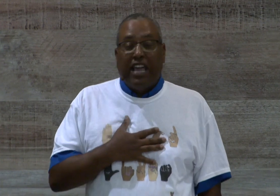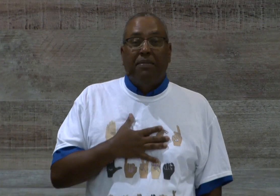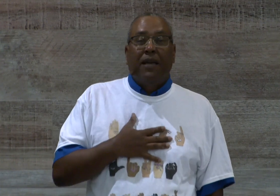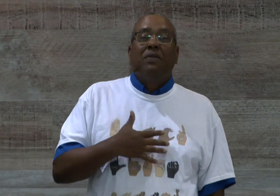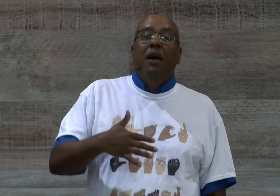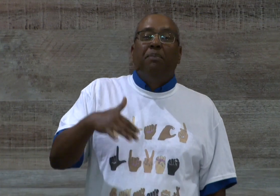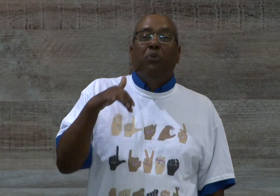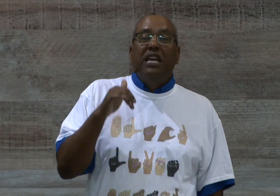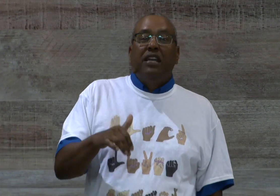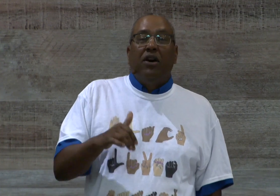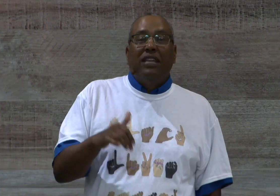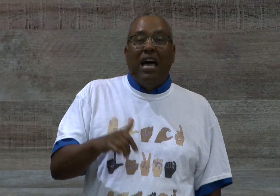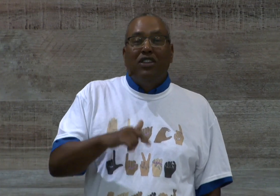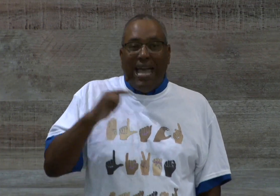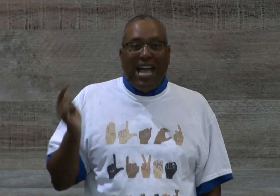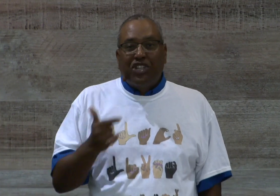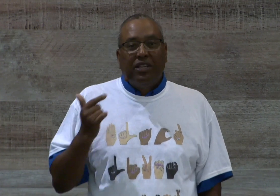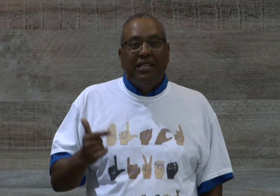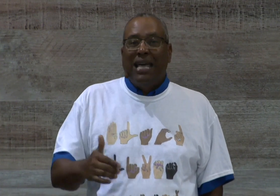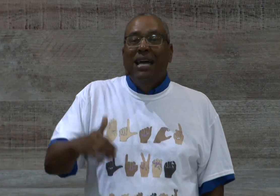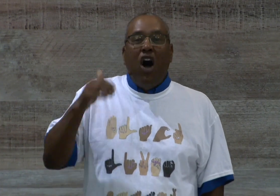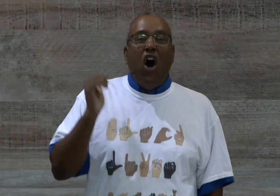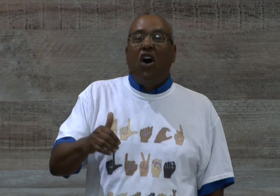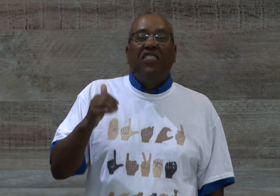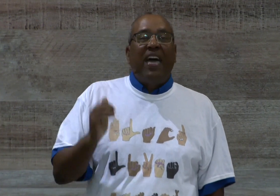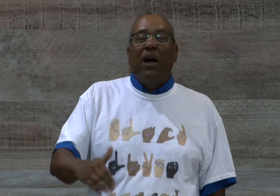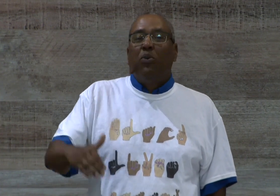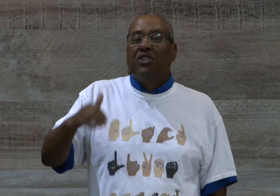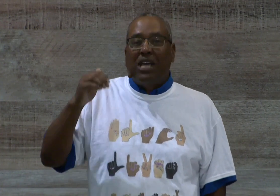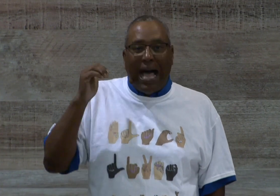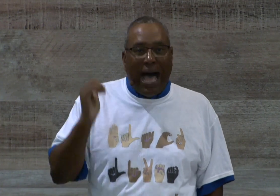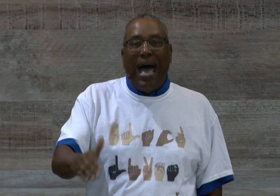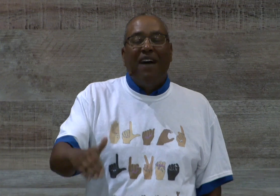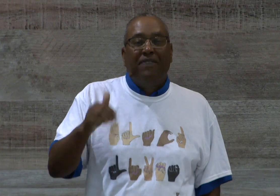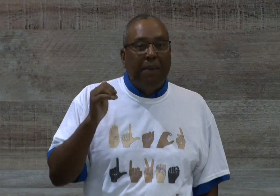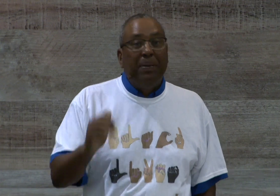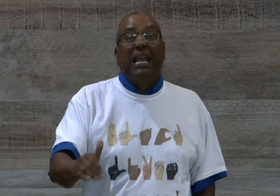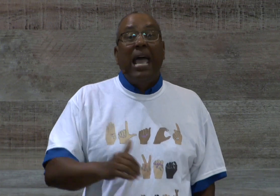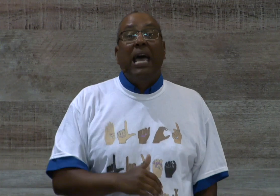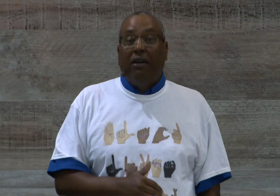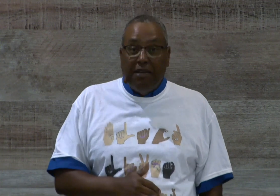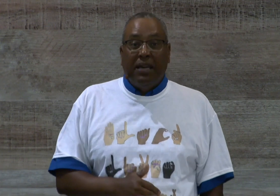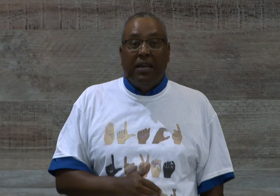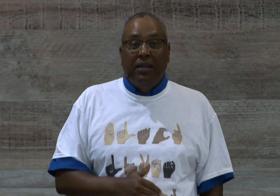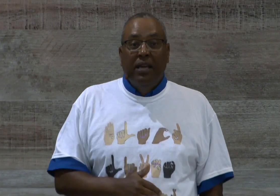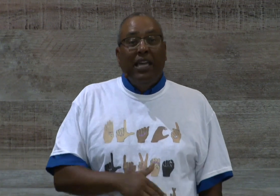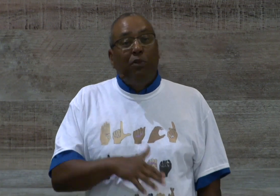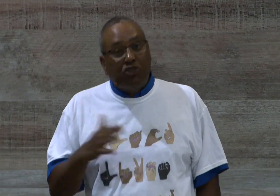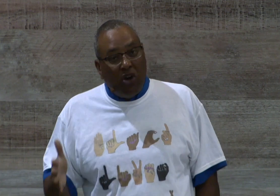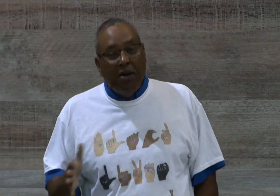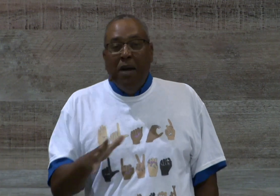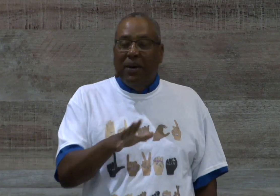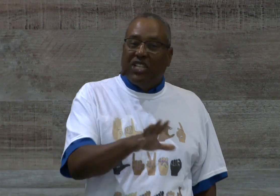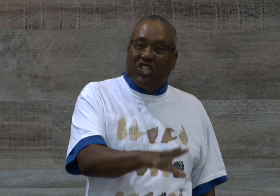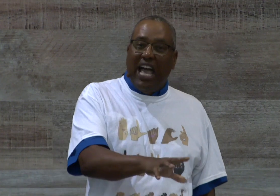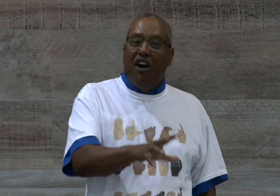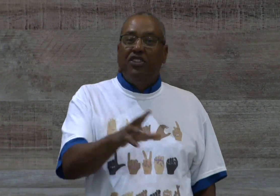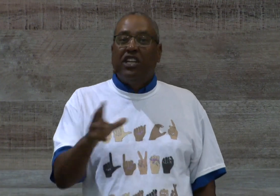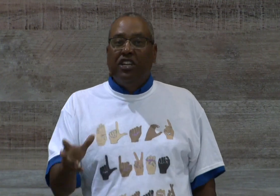amen, but we know now nationally that all of that was a knife in a pit of hell, amen? It was wrong, but it sounded good,